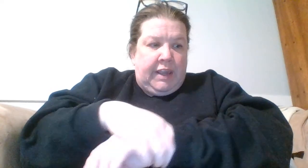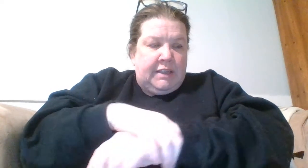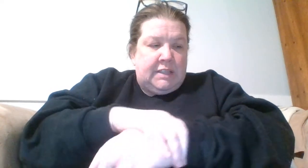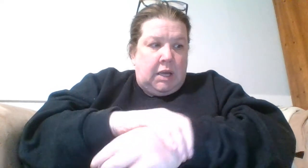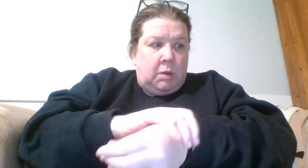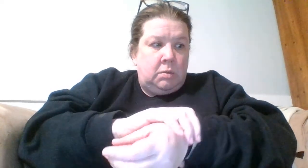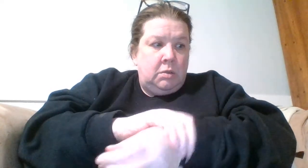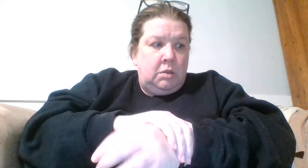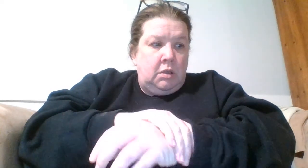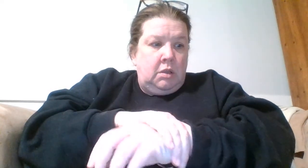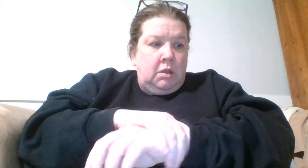ASL.